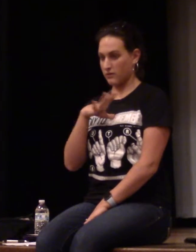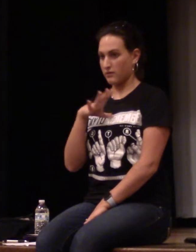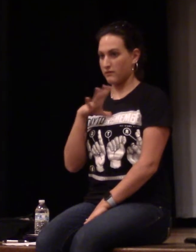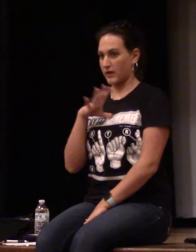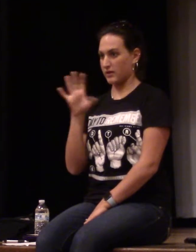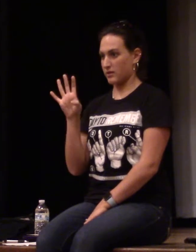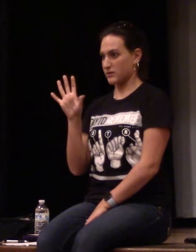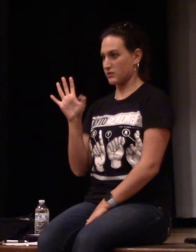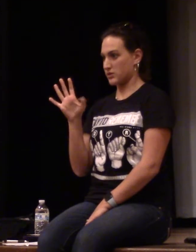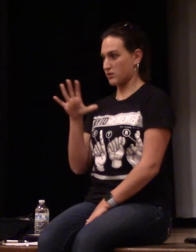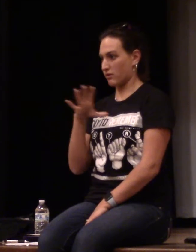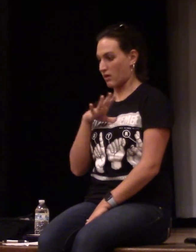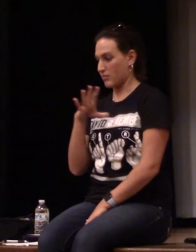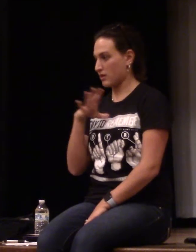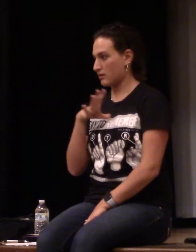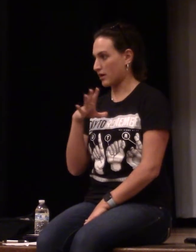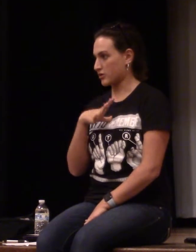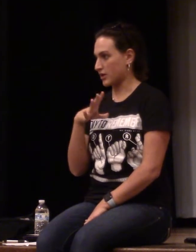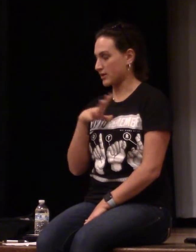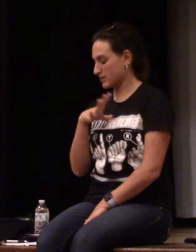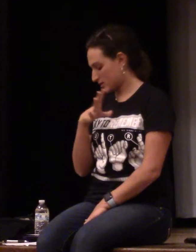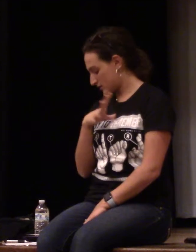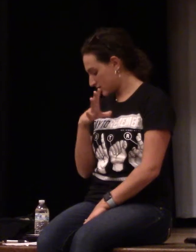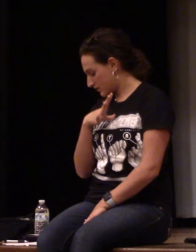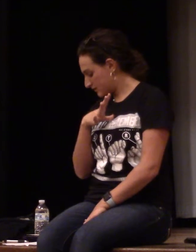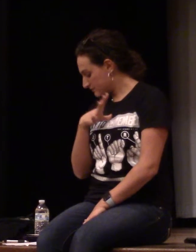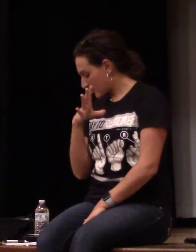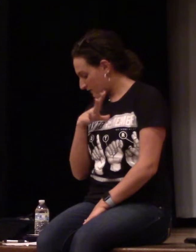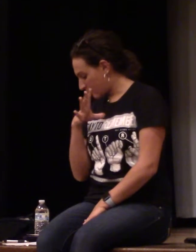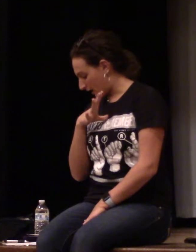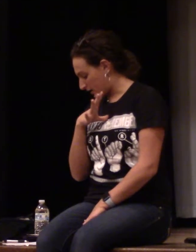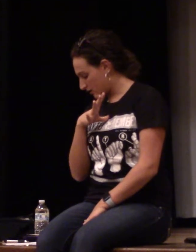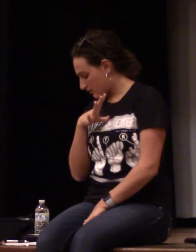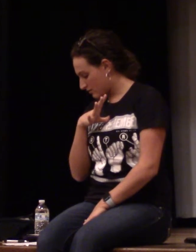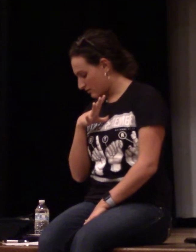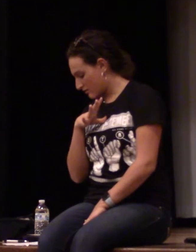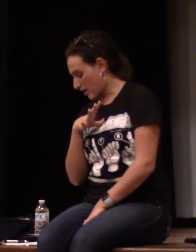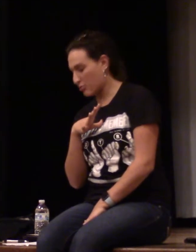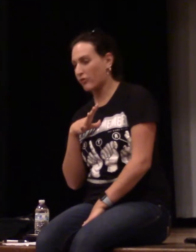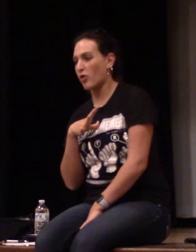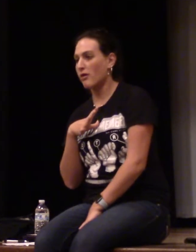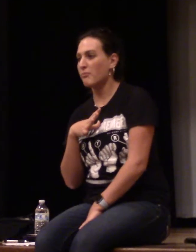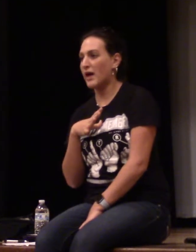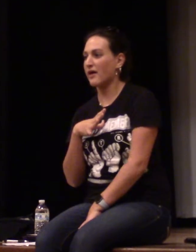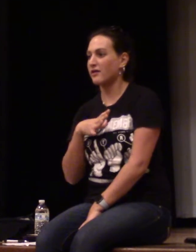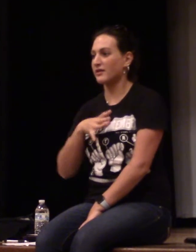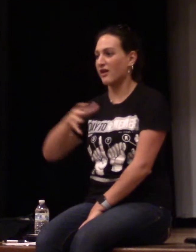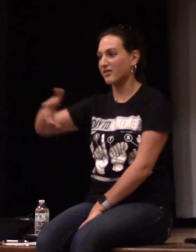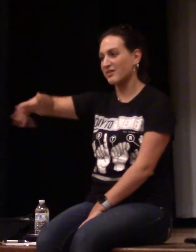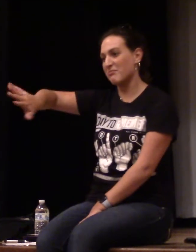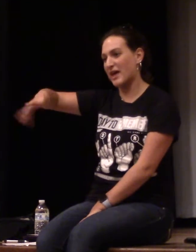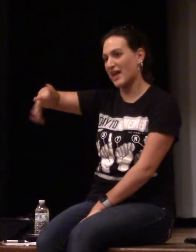Fine. Yep. So it's just your thumb on your chest. Fine. I wrote meh down. Meh.